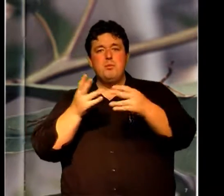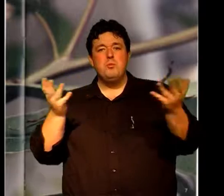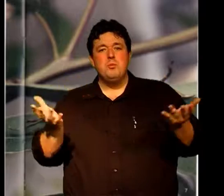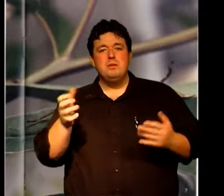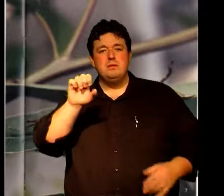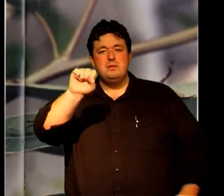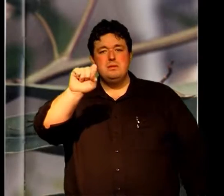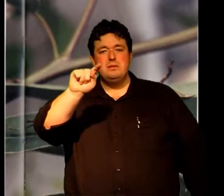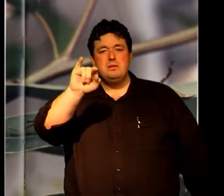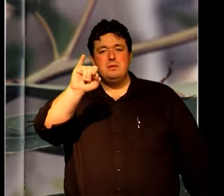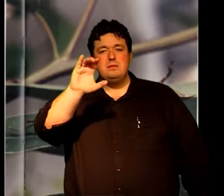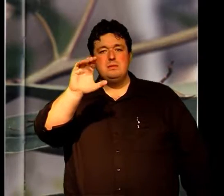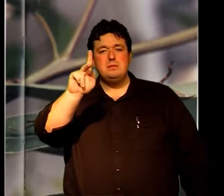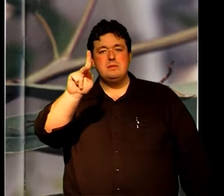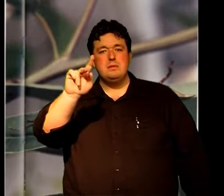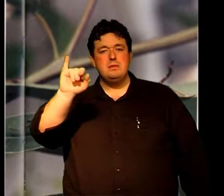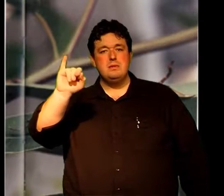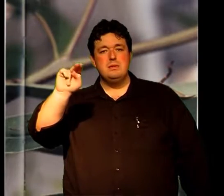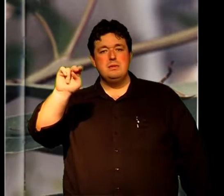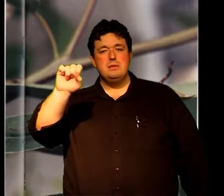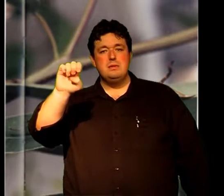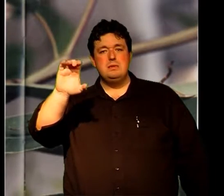This bug is a stick bug